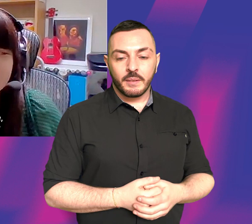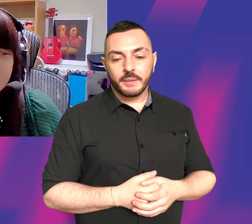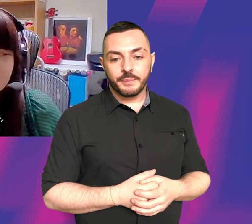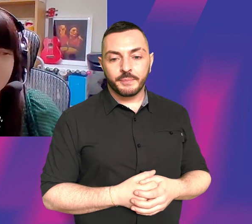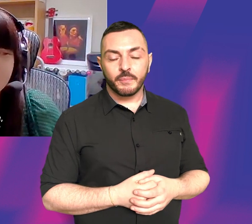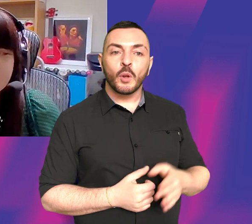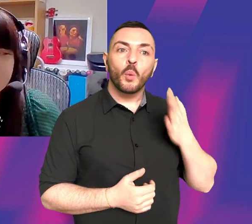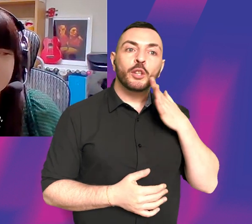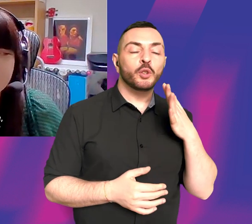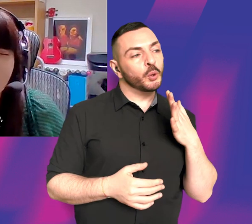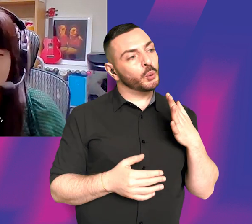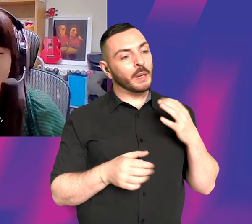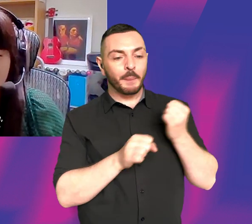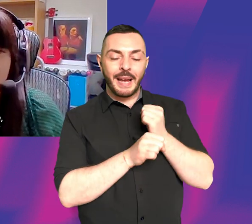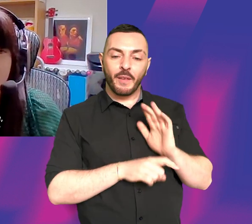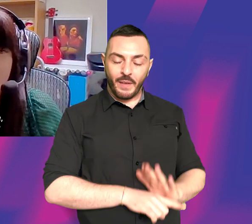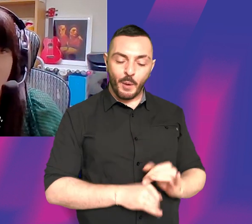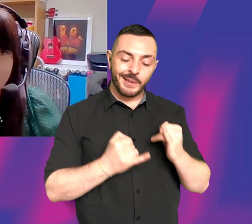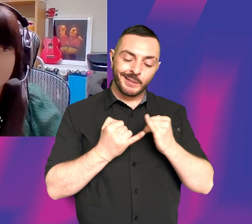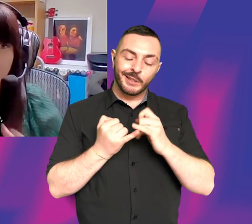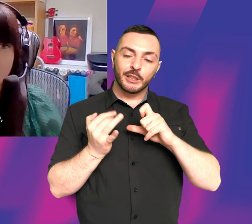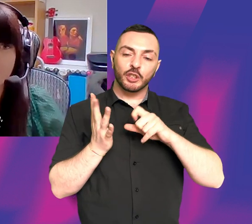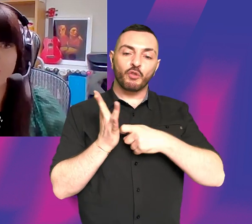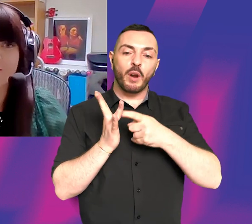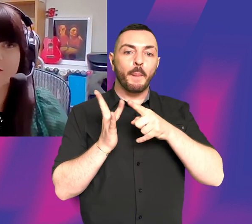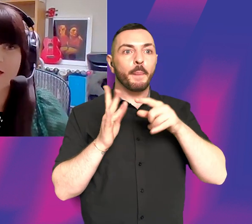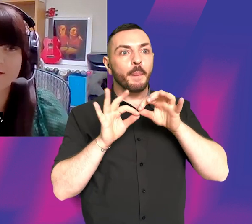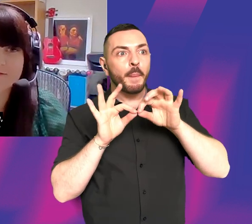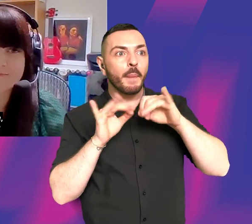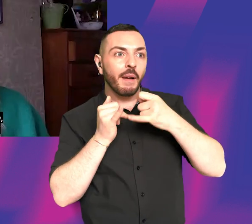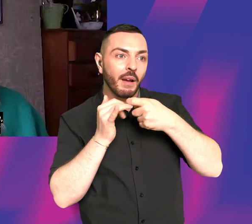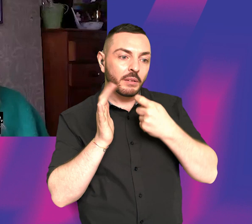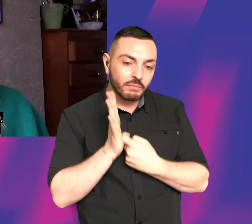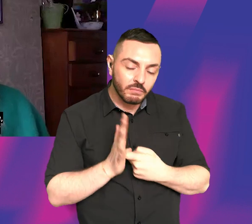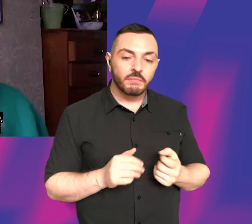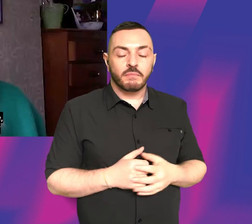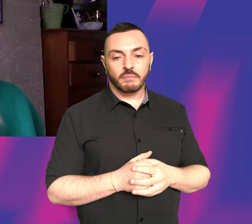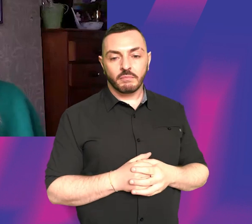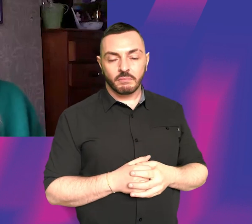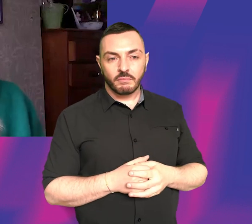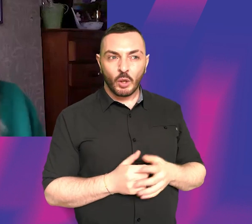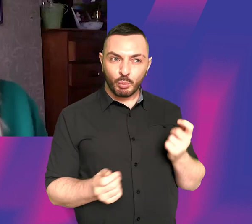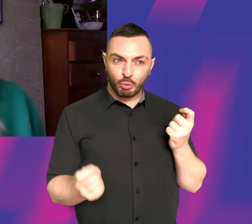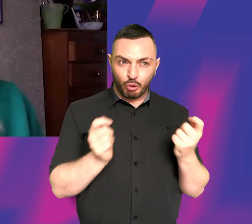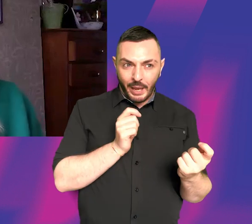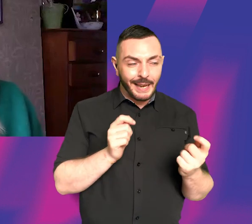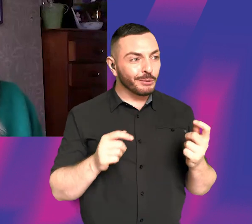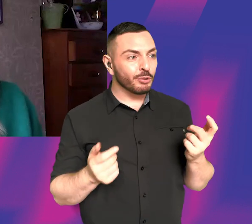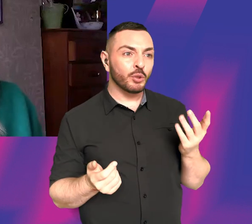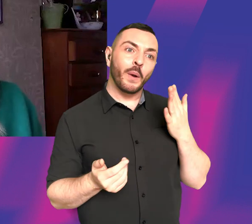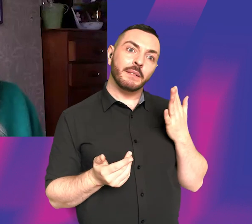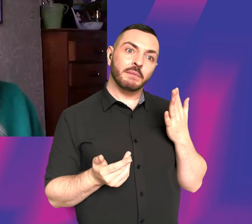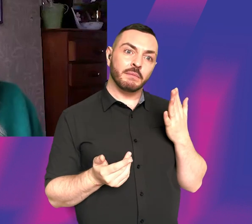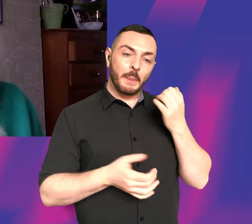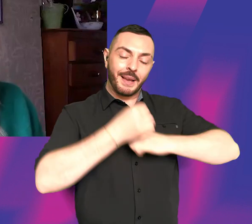did your approach to acting change having been in the director's chair? Yeah, think it, it really